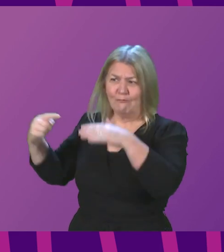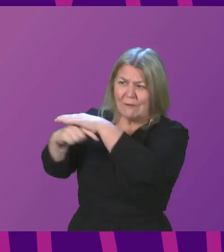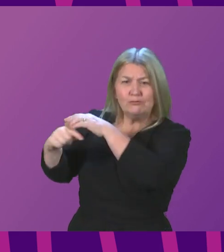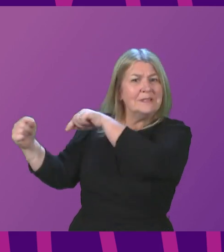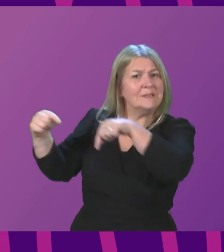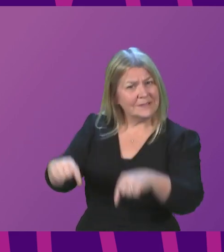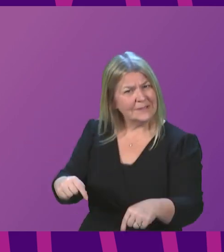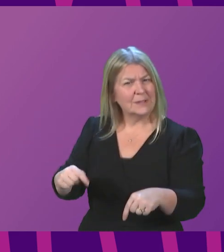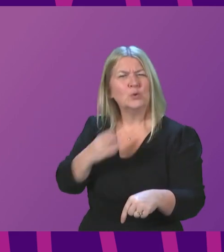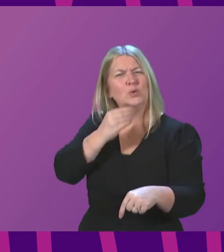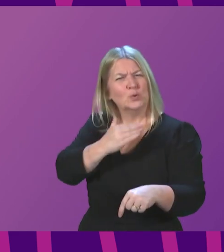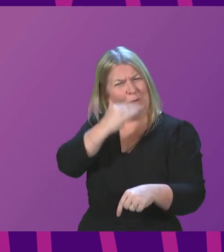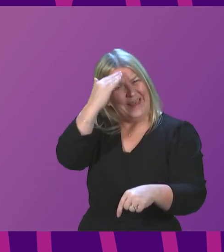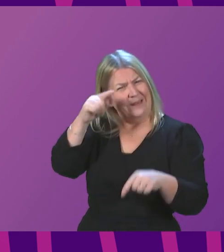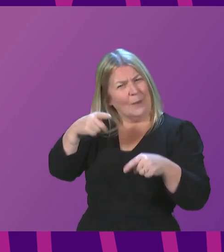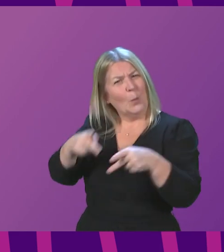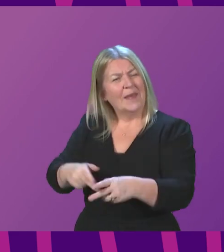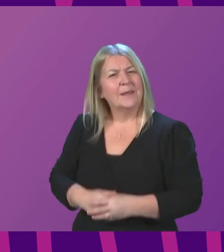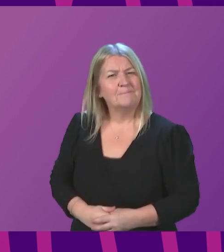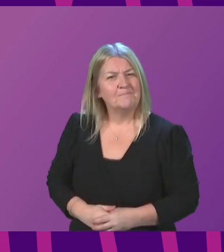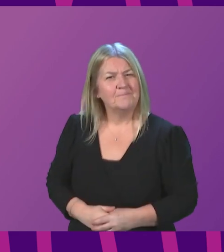First Minister I am happy